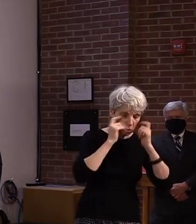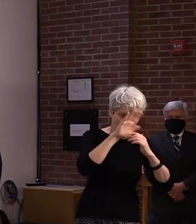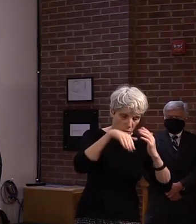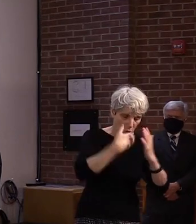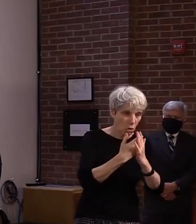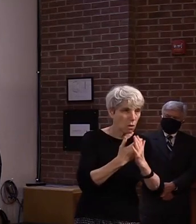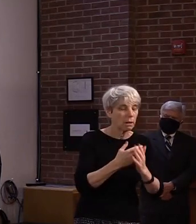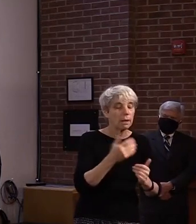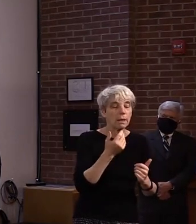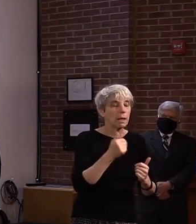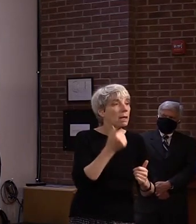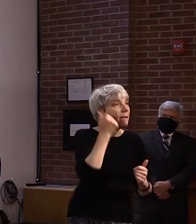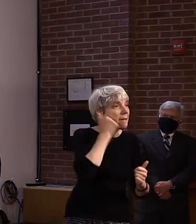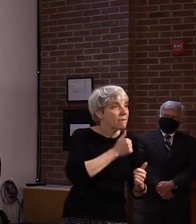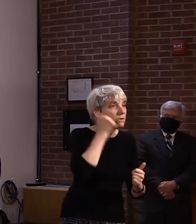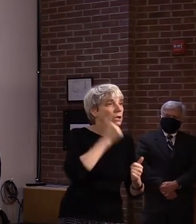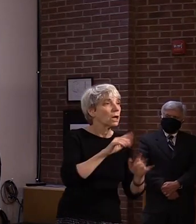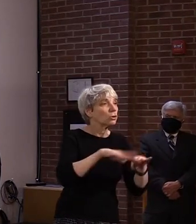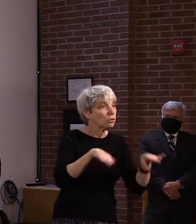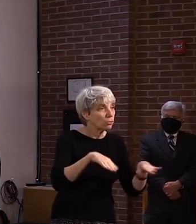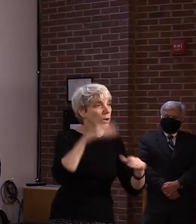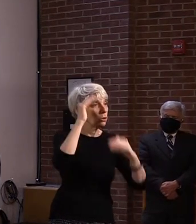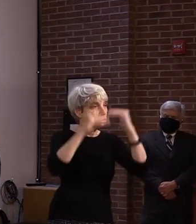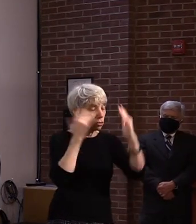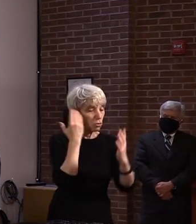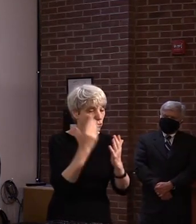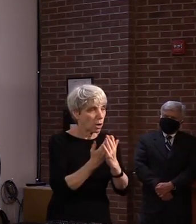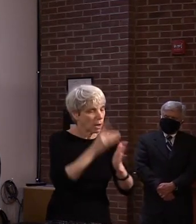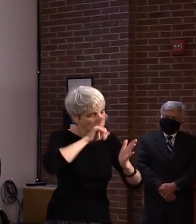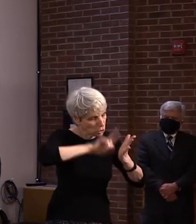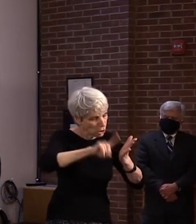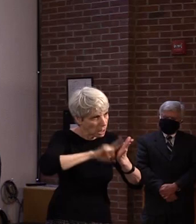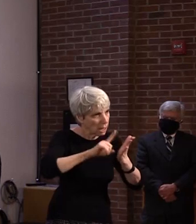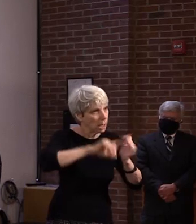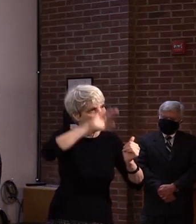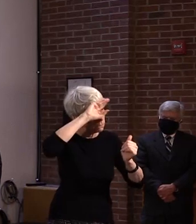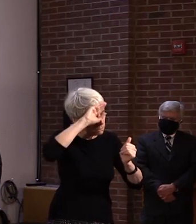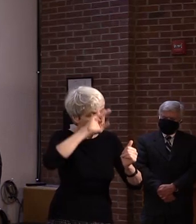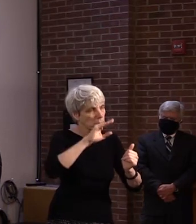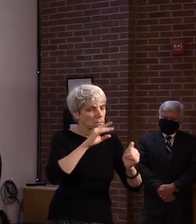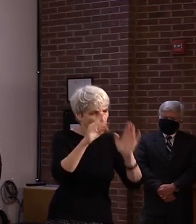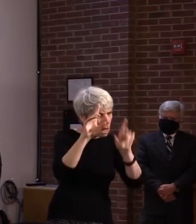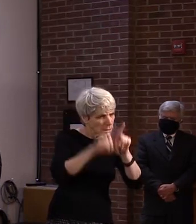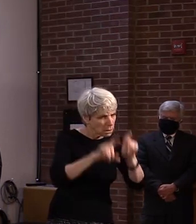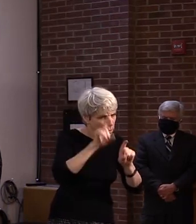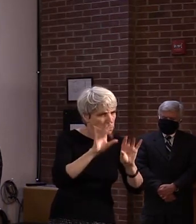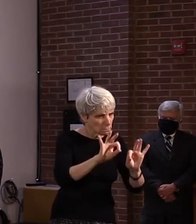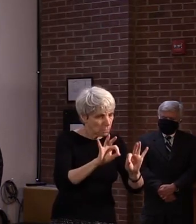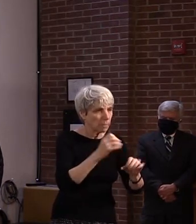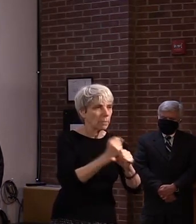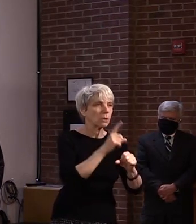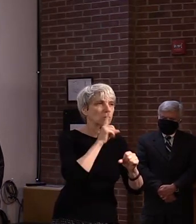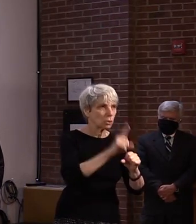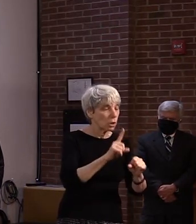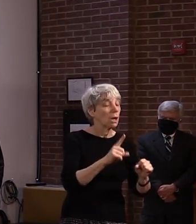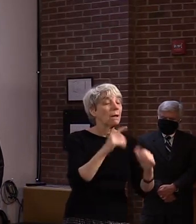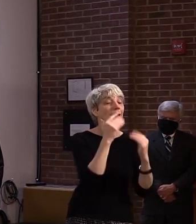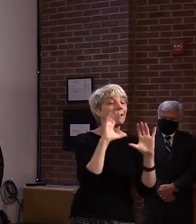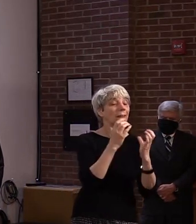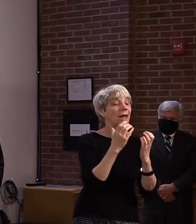daily symptom screening, maximum class sizes up to 20, and strict disinfection protocols,